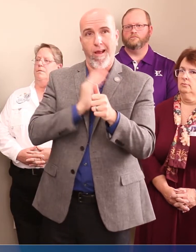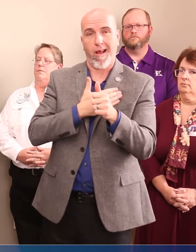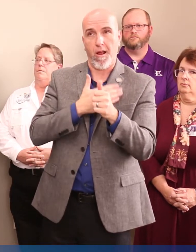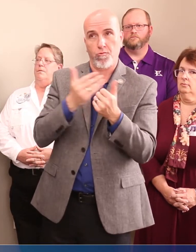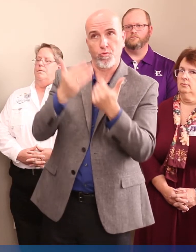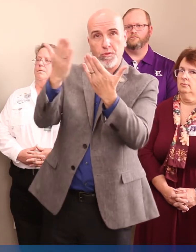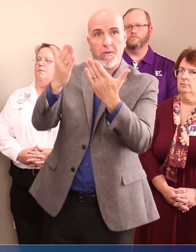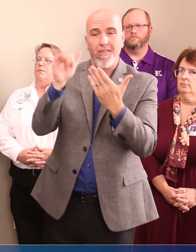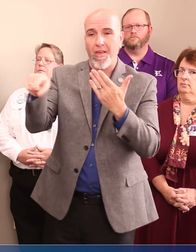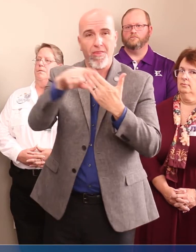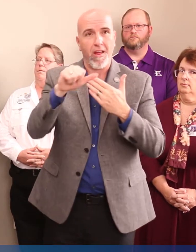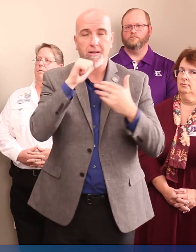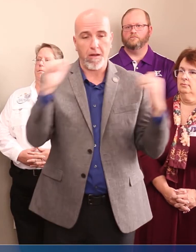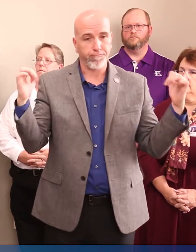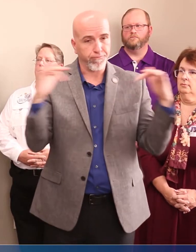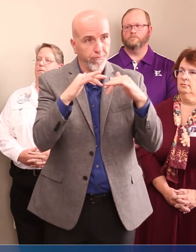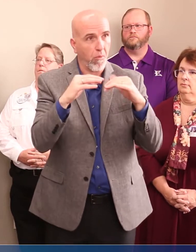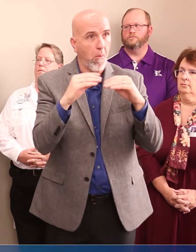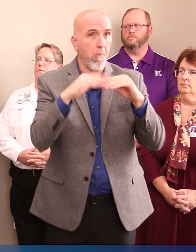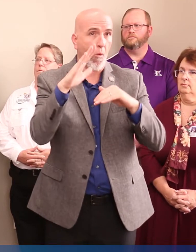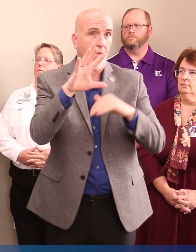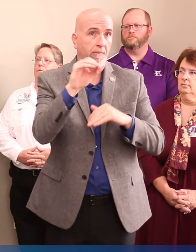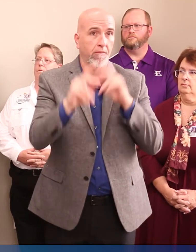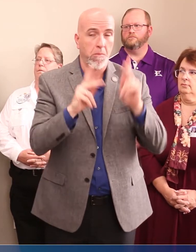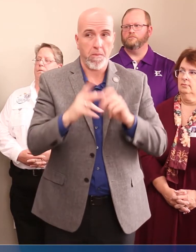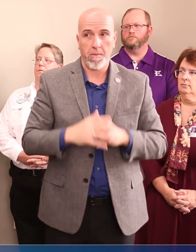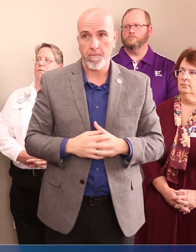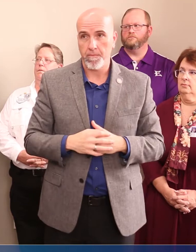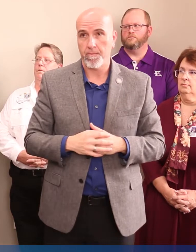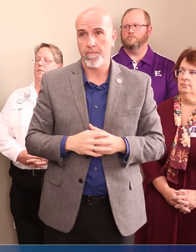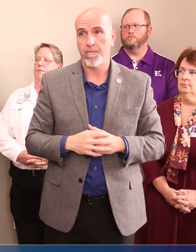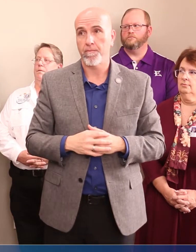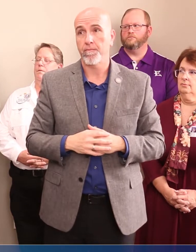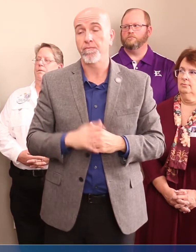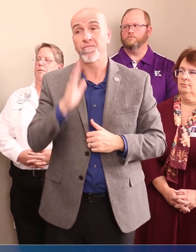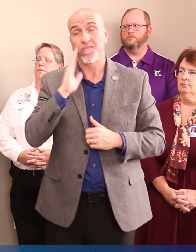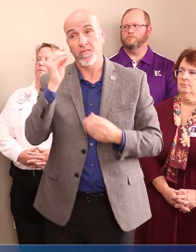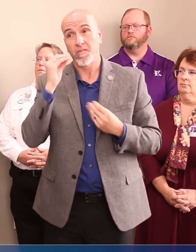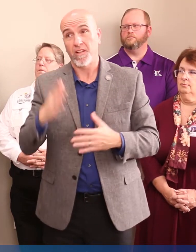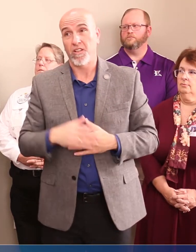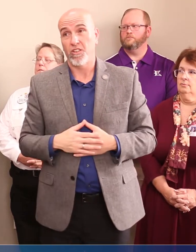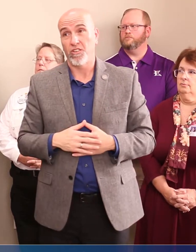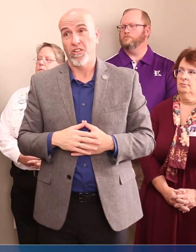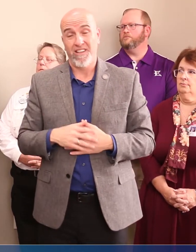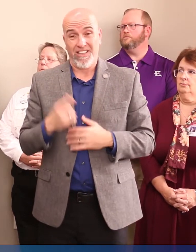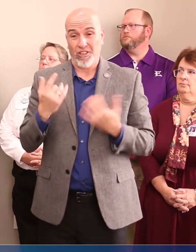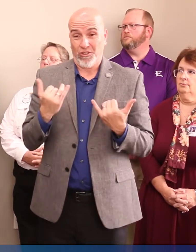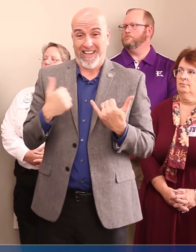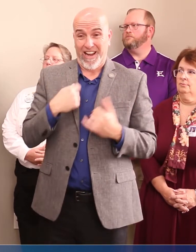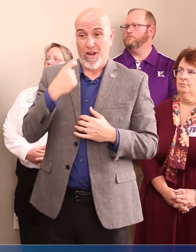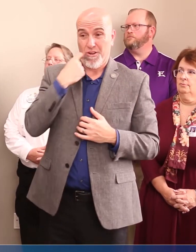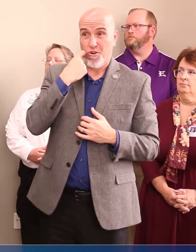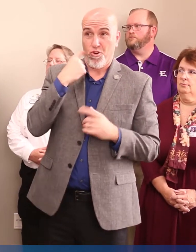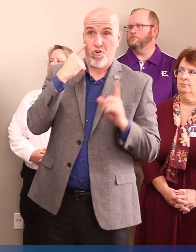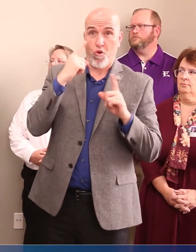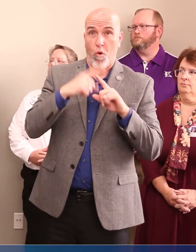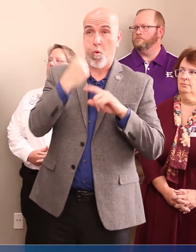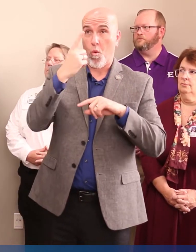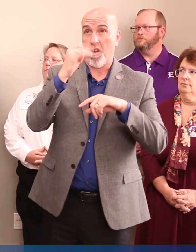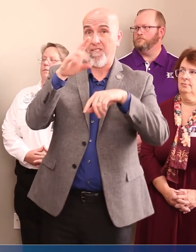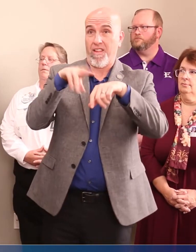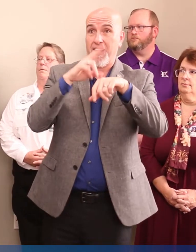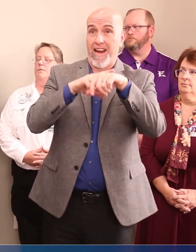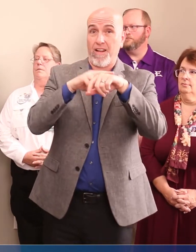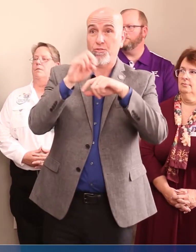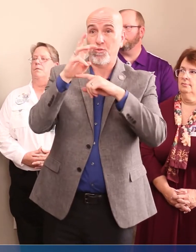assemble in groups of greater than 50 people. I will say this, that just today I heard on one of the national